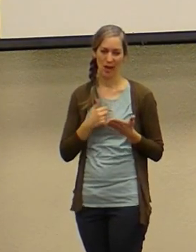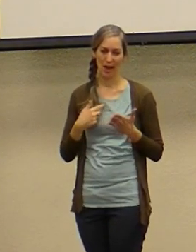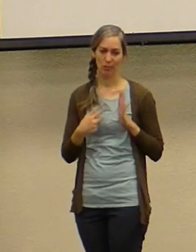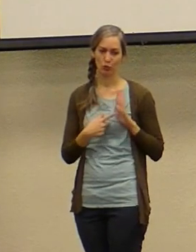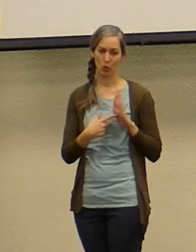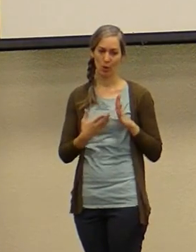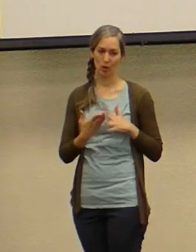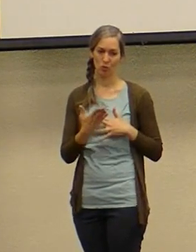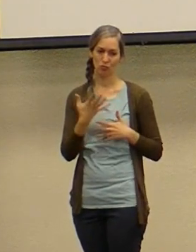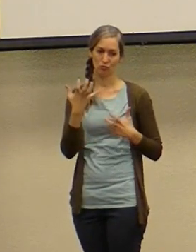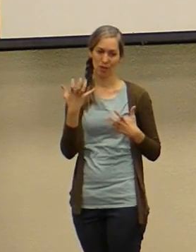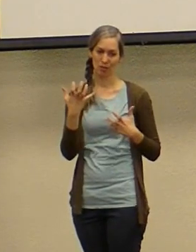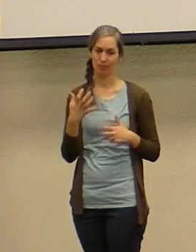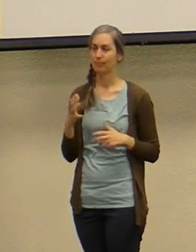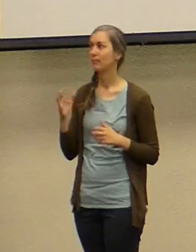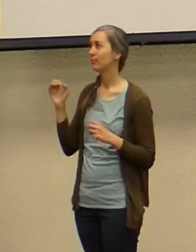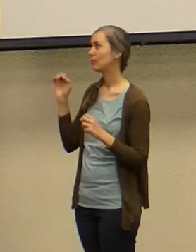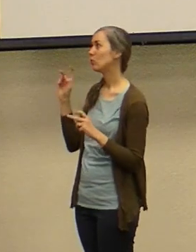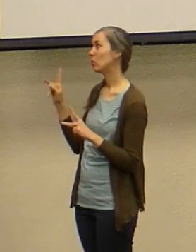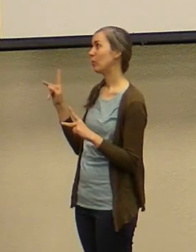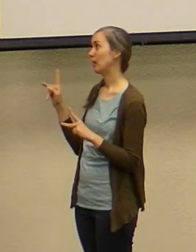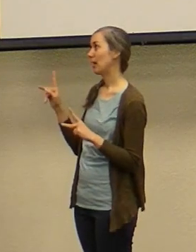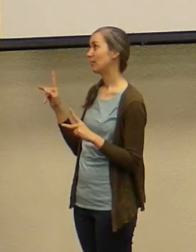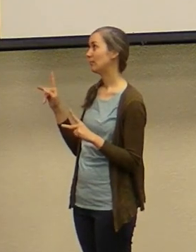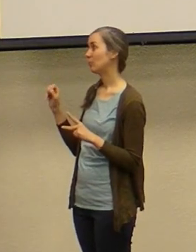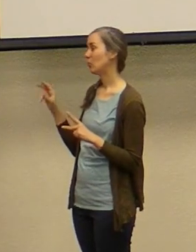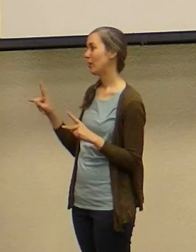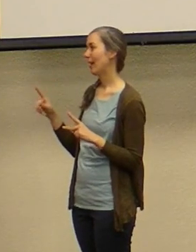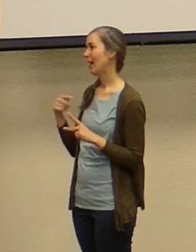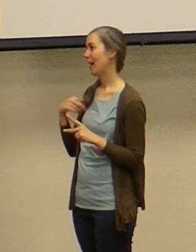and she says it's okay I see you